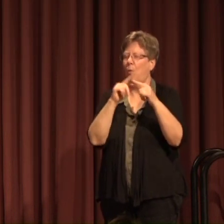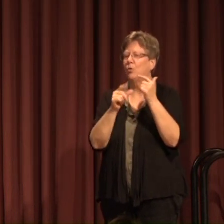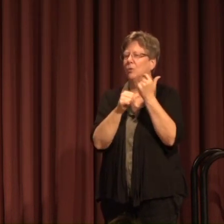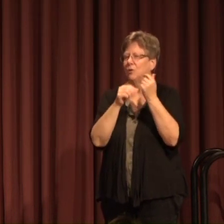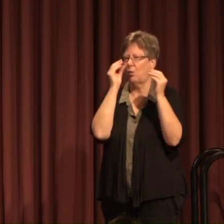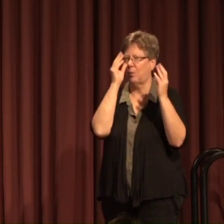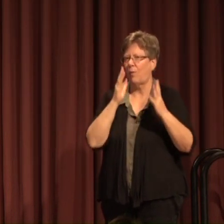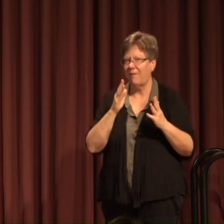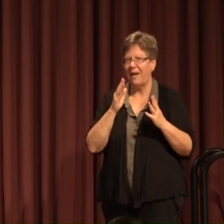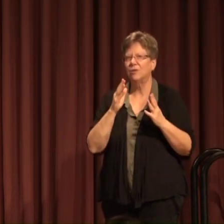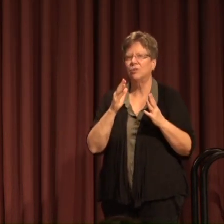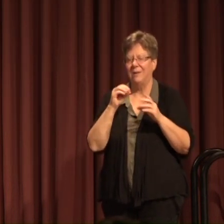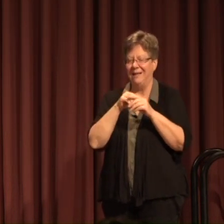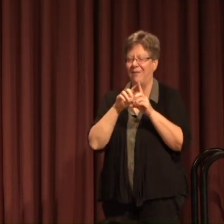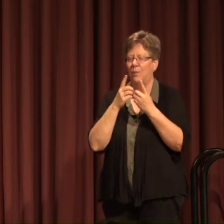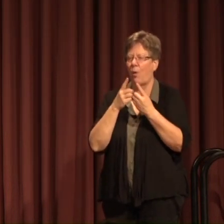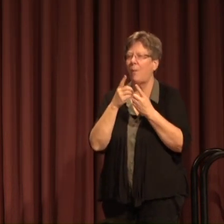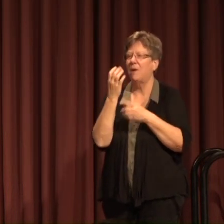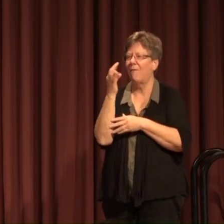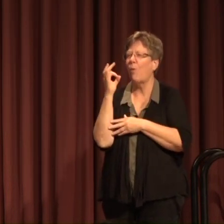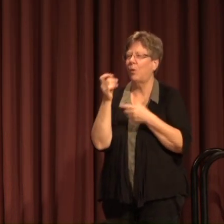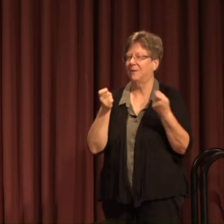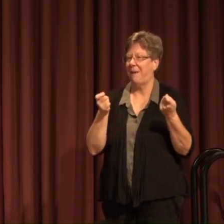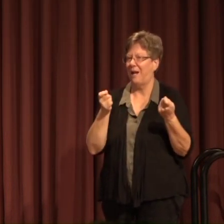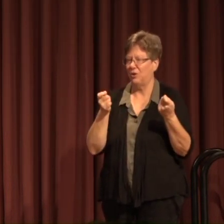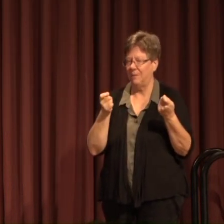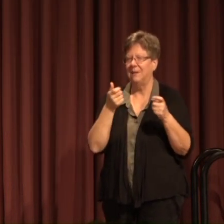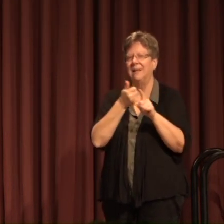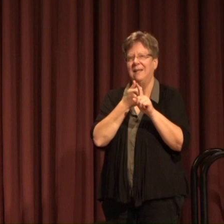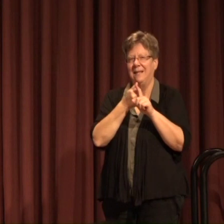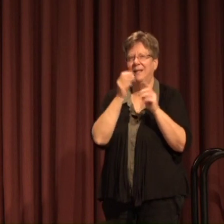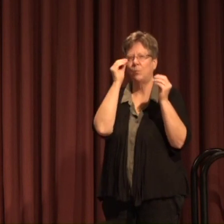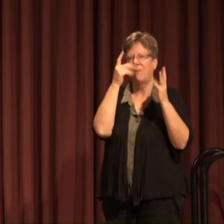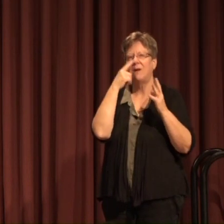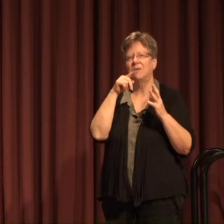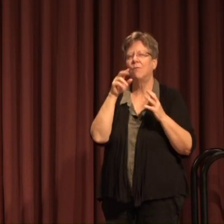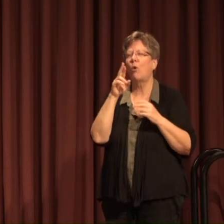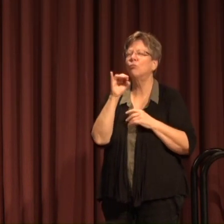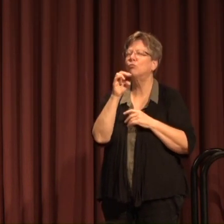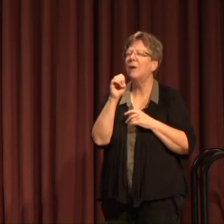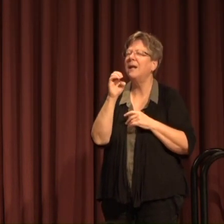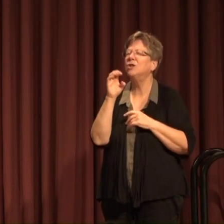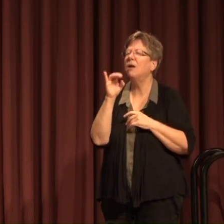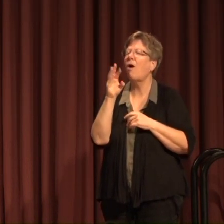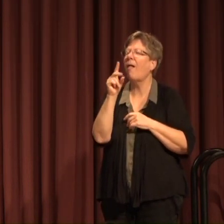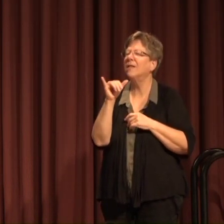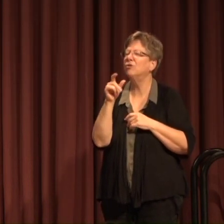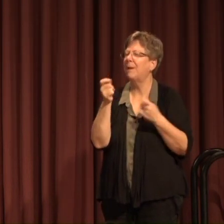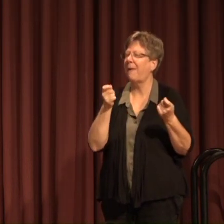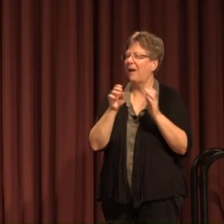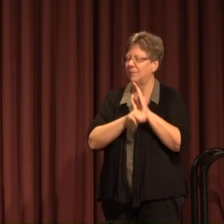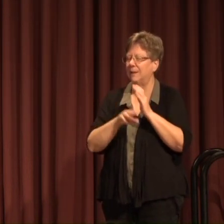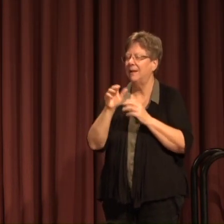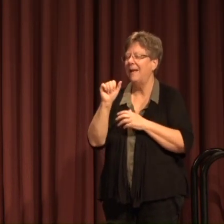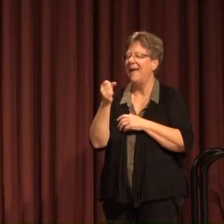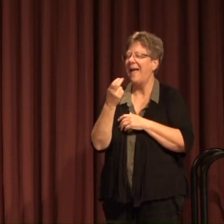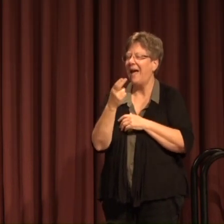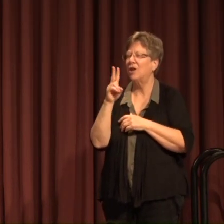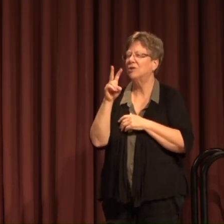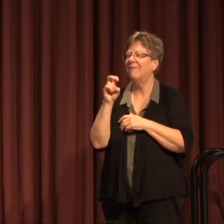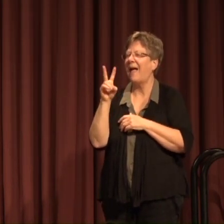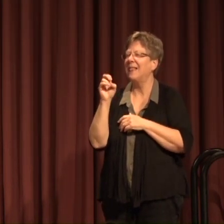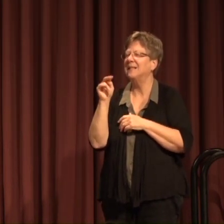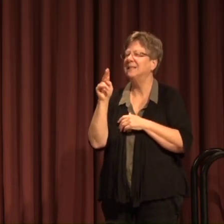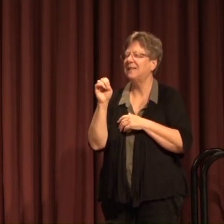associate professor in the department of forest management he's a professor of range ecology and management Ash Ballantyne